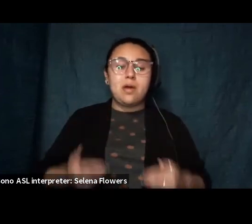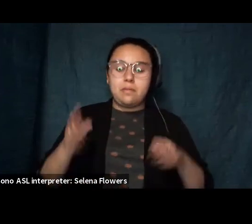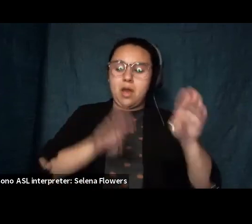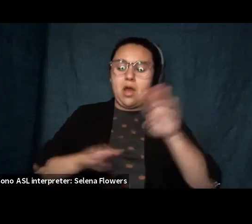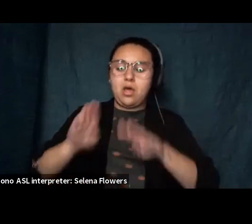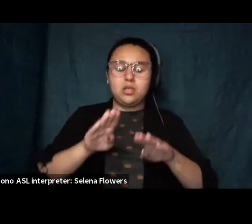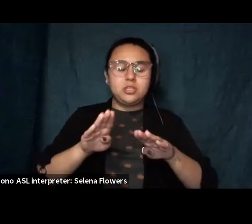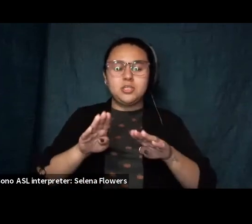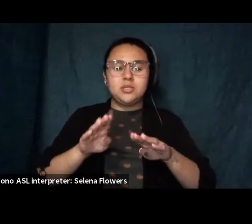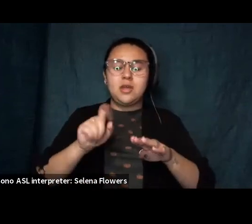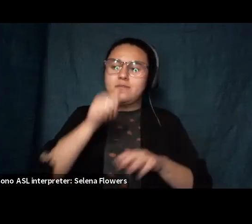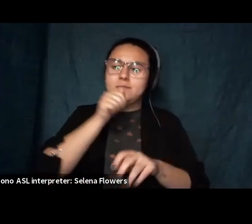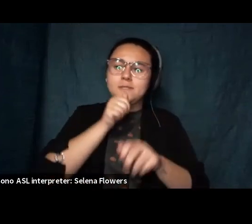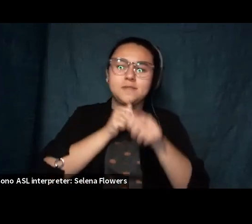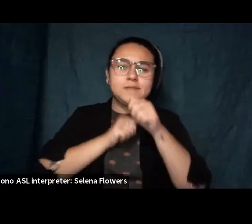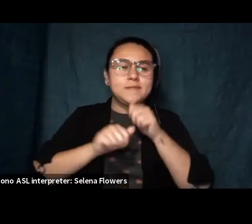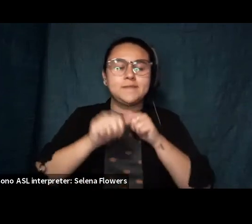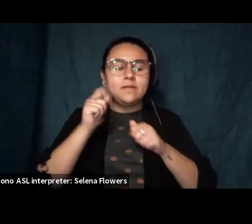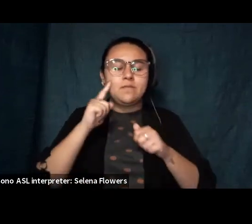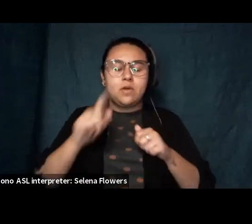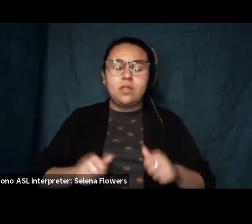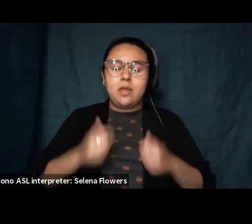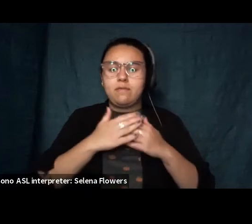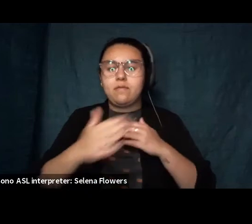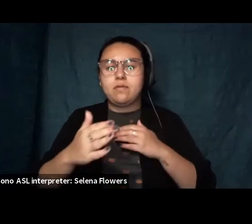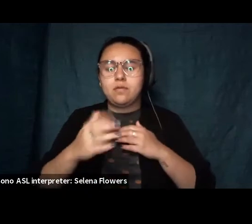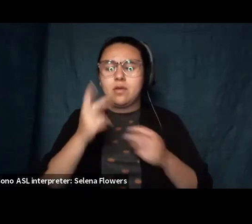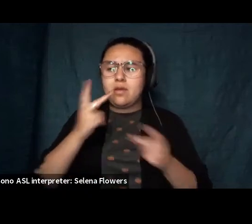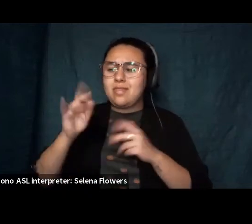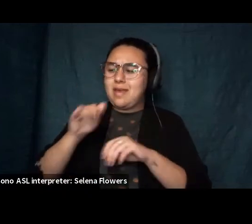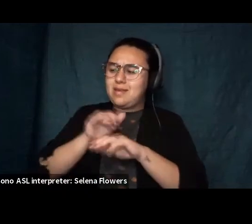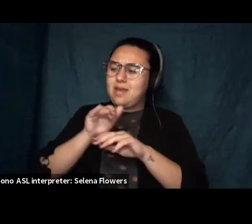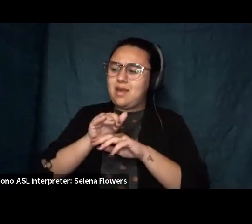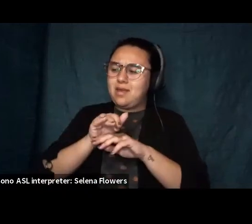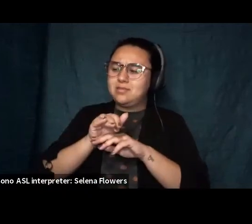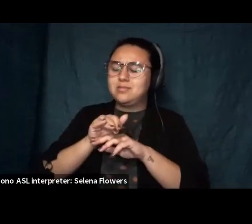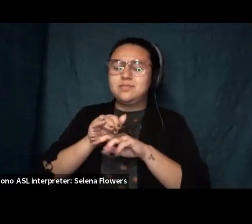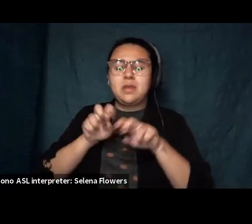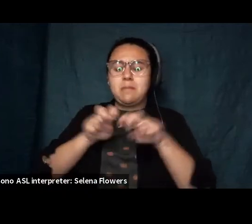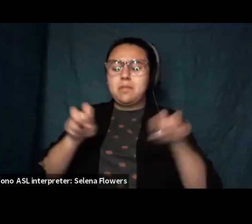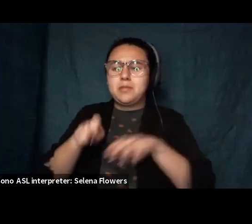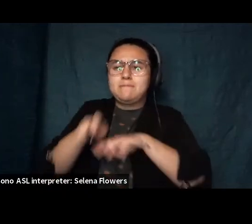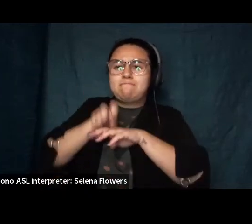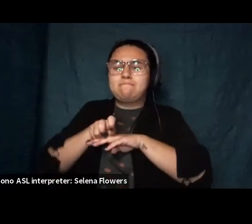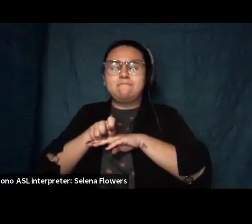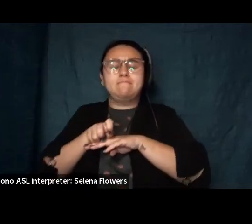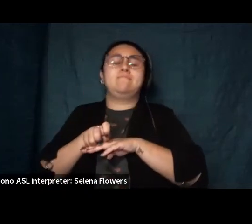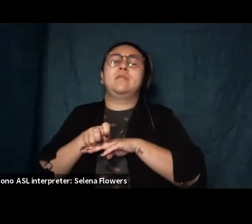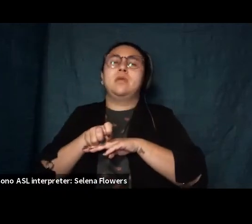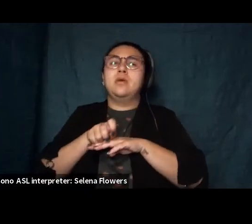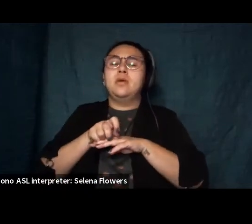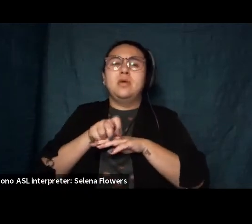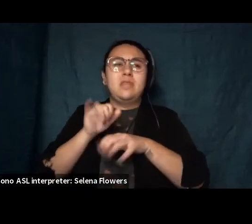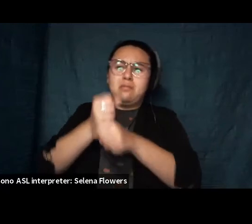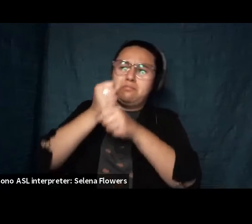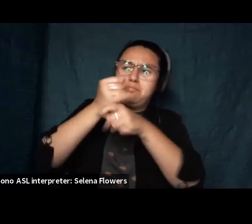my memory of that night skips like a scratched record from me in my bedroom the lashing out that may or may not have happened to the emergency